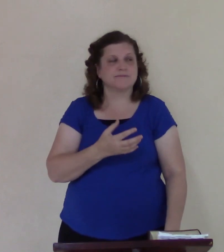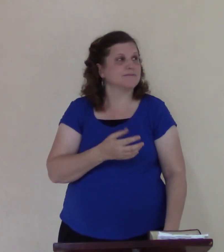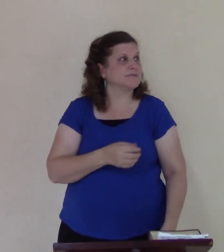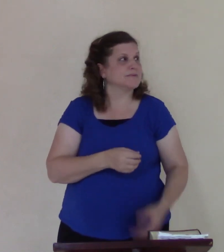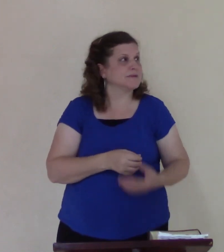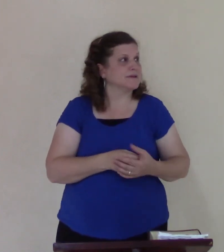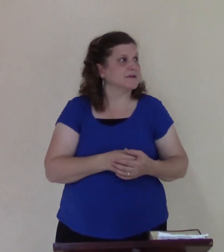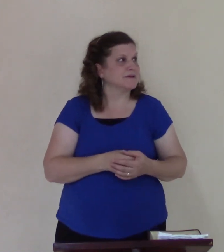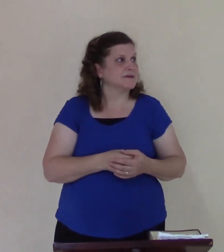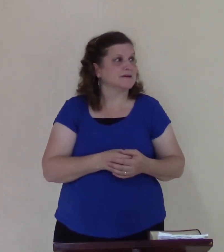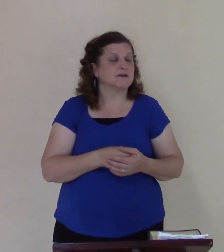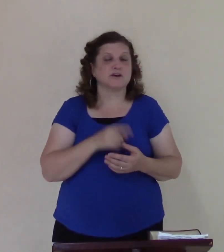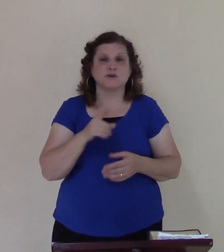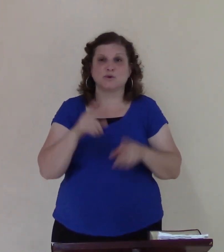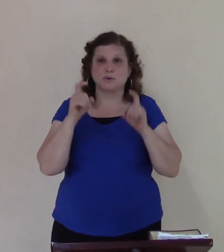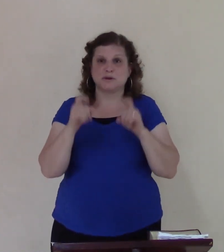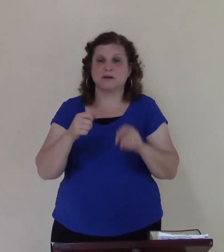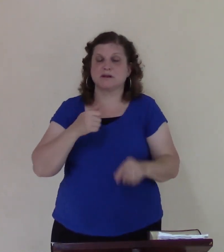your problems don't until the next day